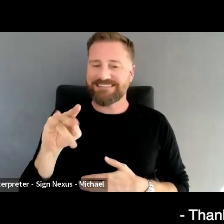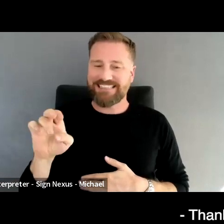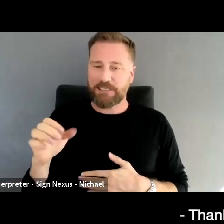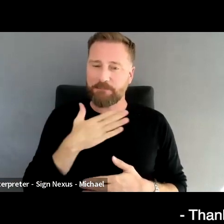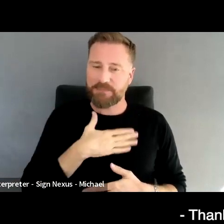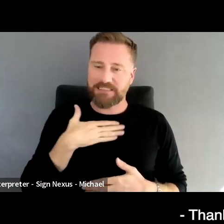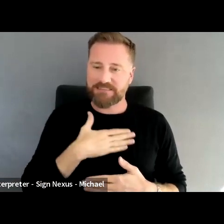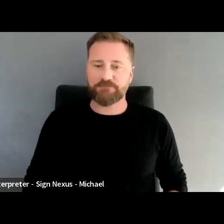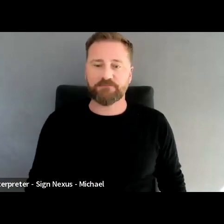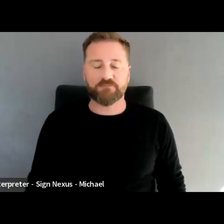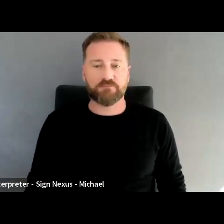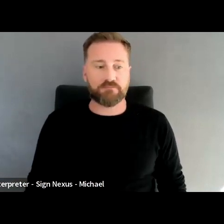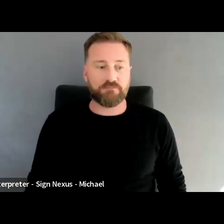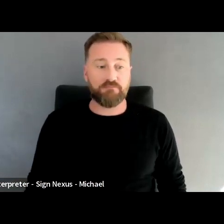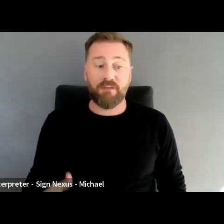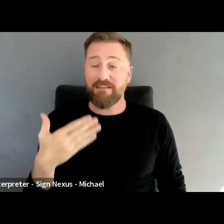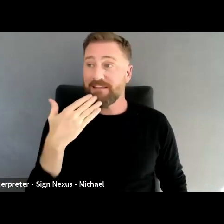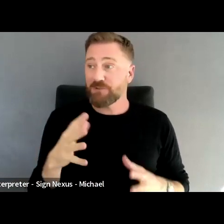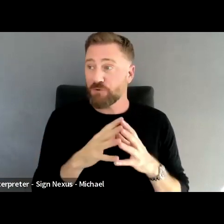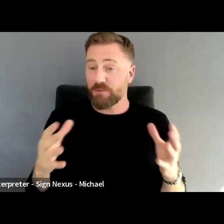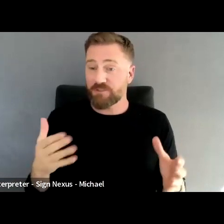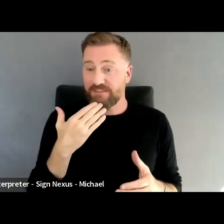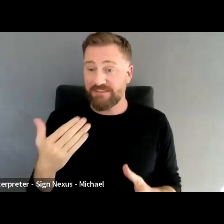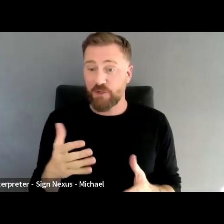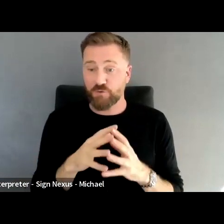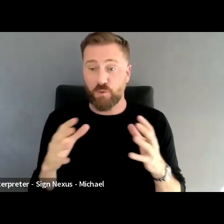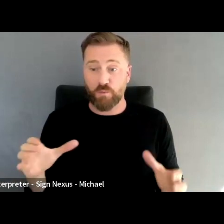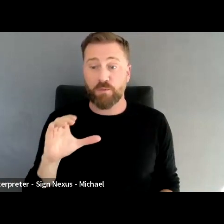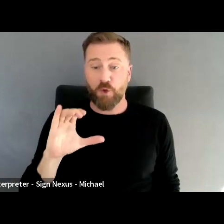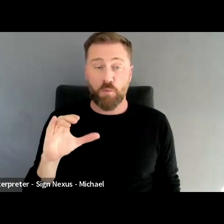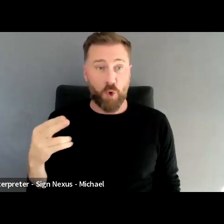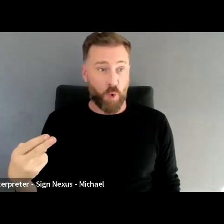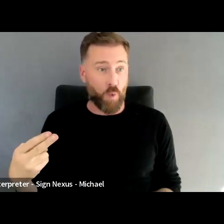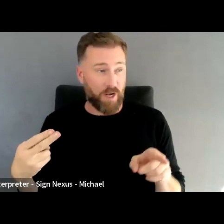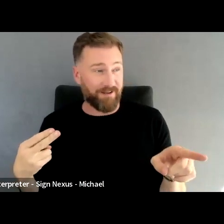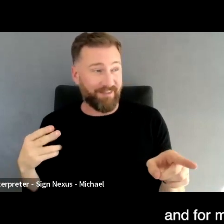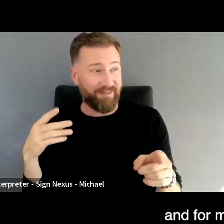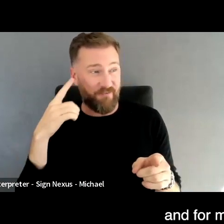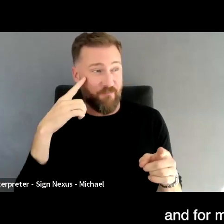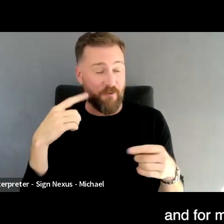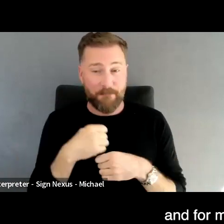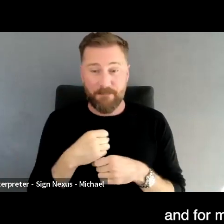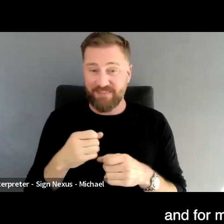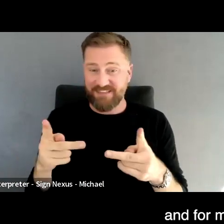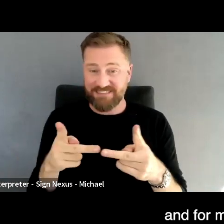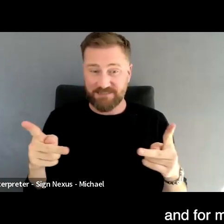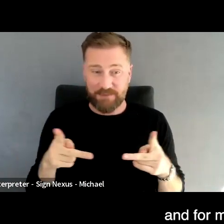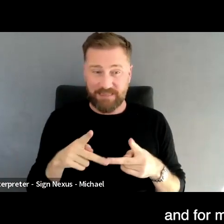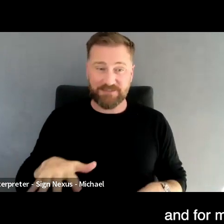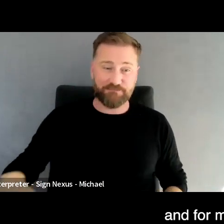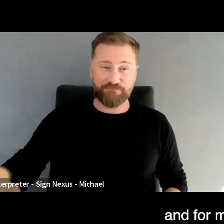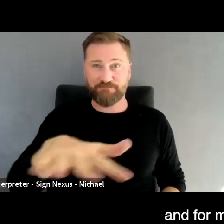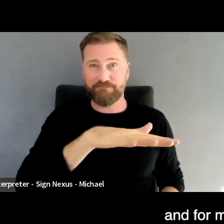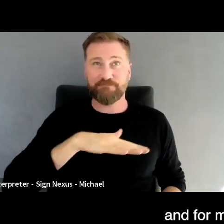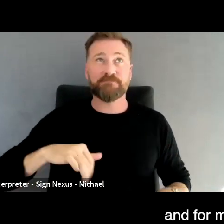what a pleasure to be here. Thank you so much to the Keeper Hewitt for making this space, and for making a space that is